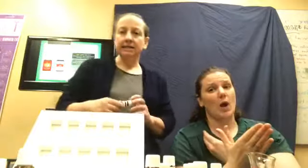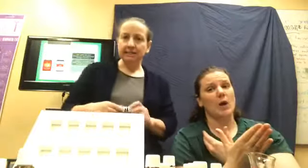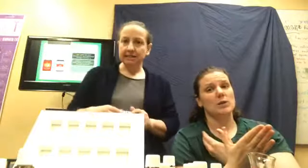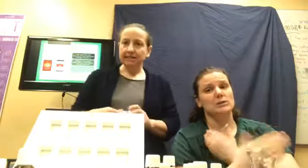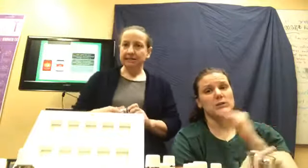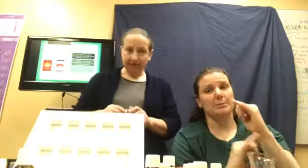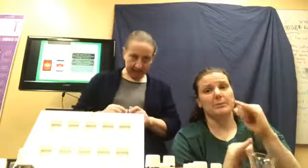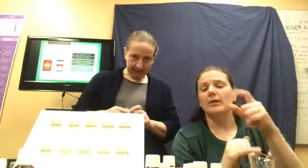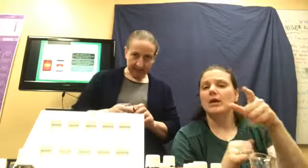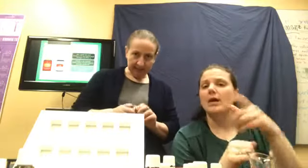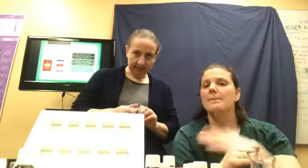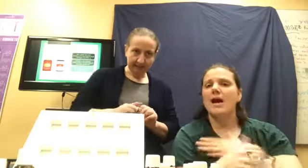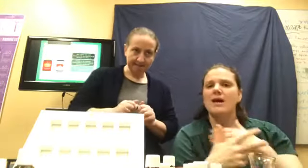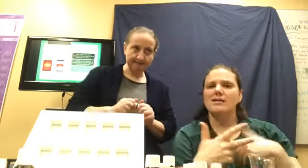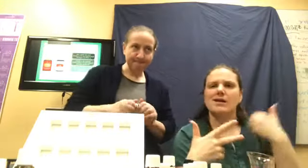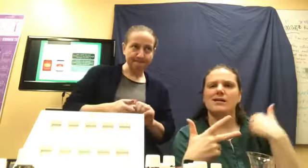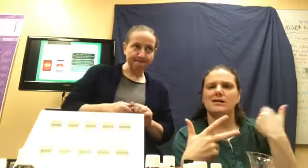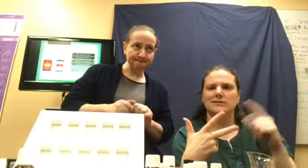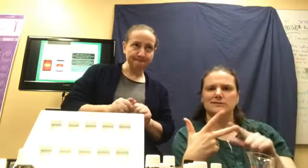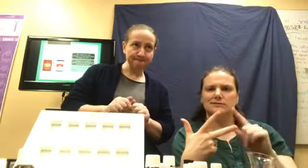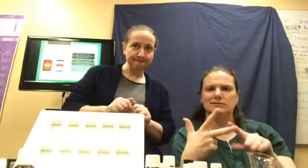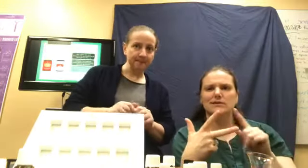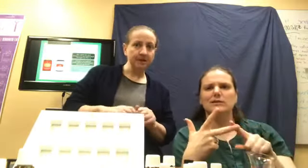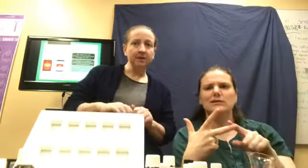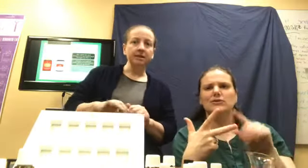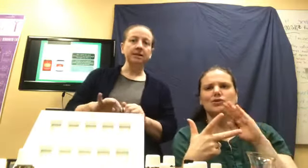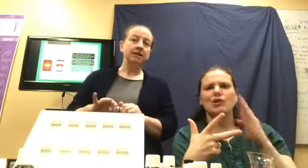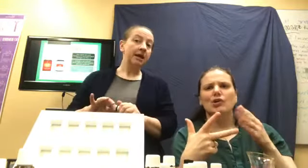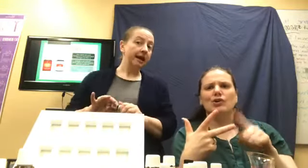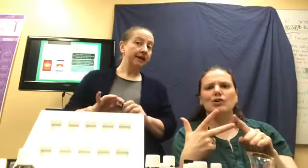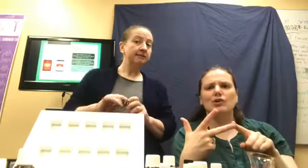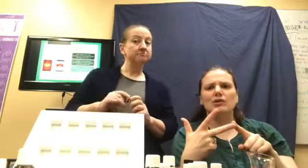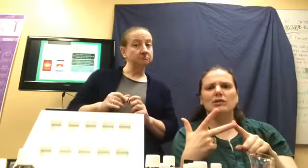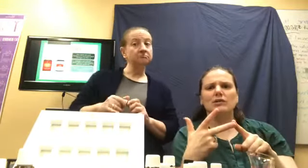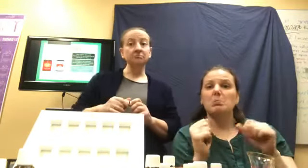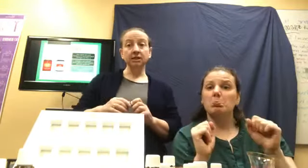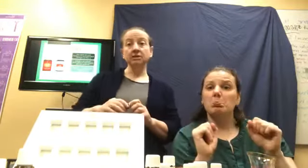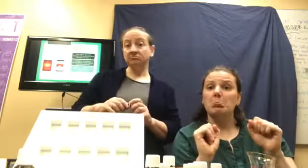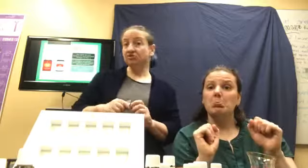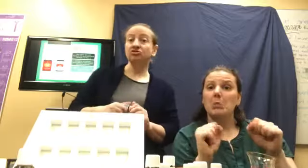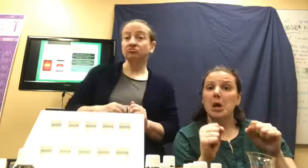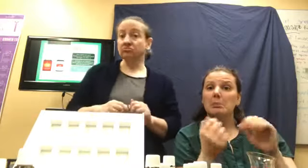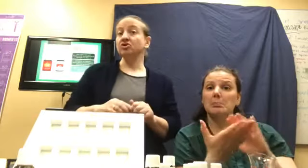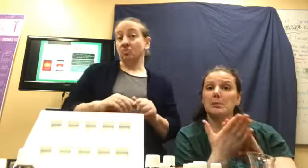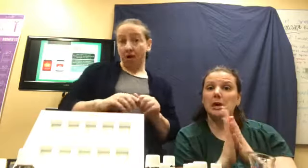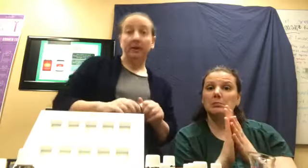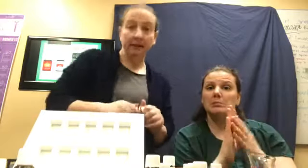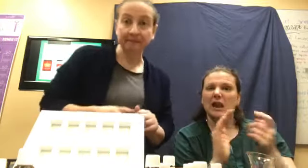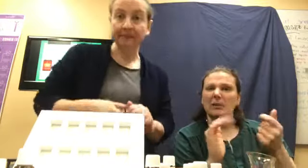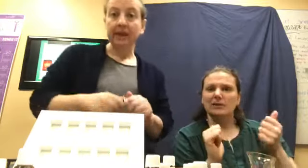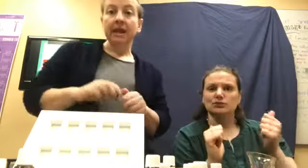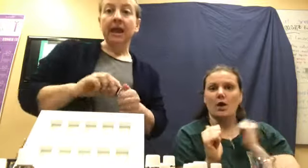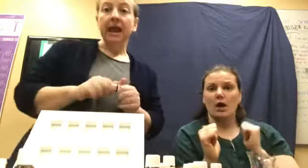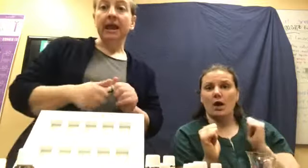My youngest can be drama and